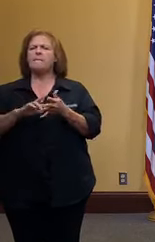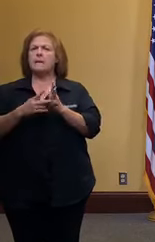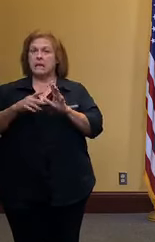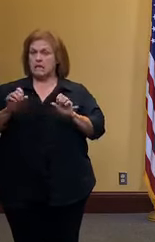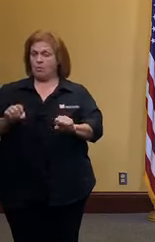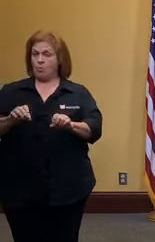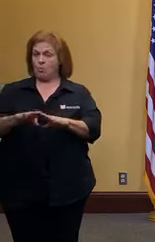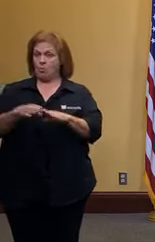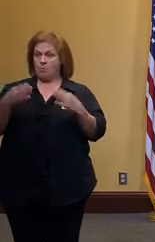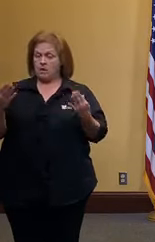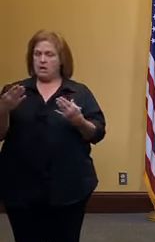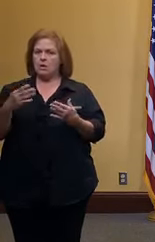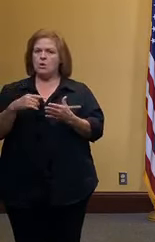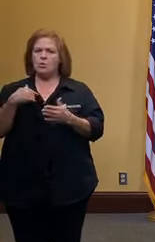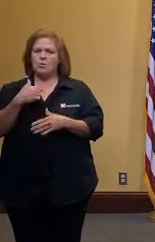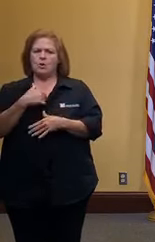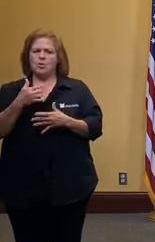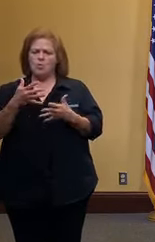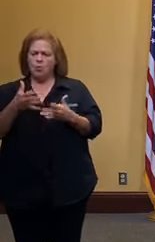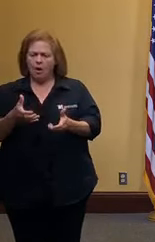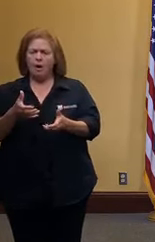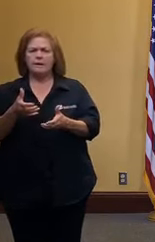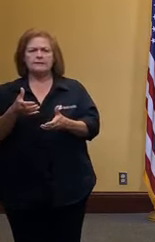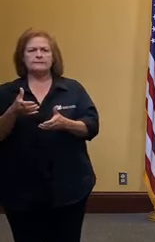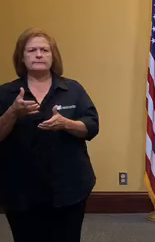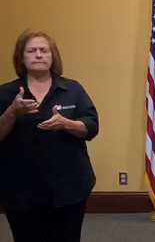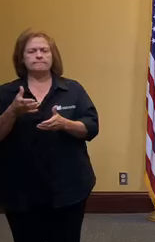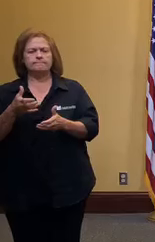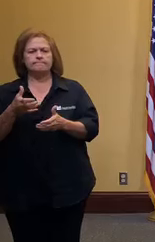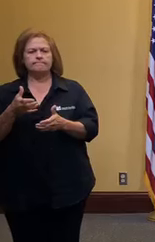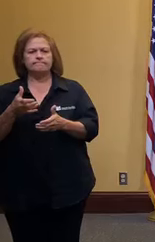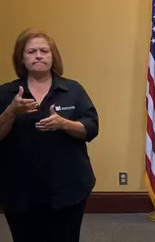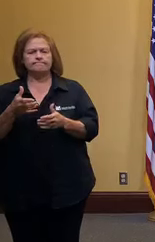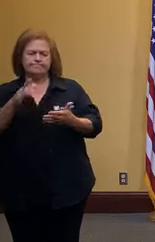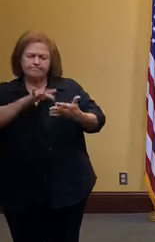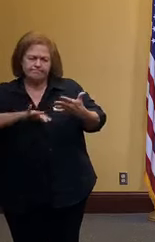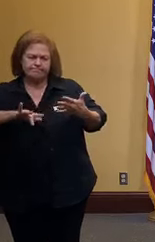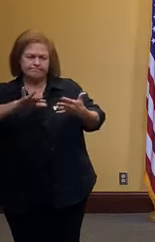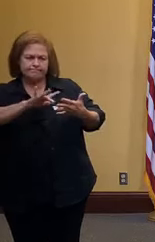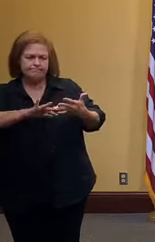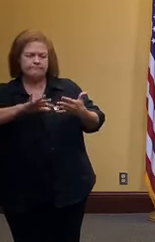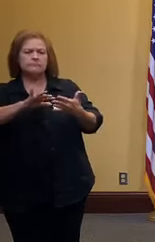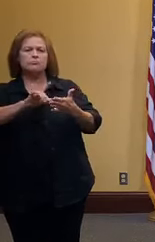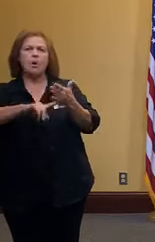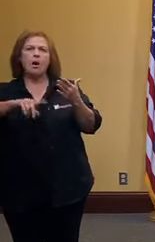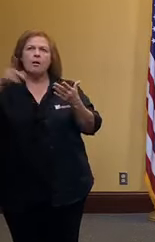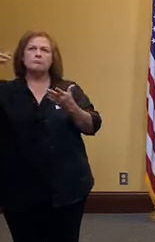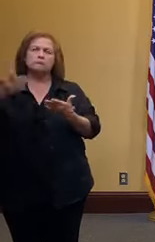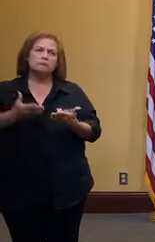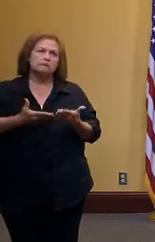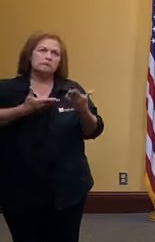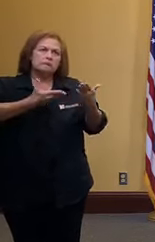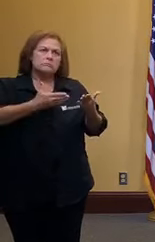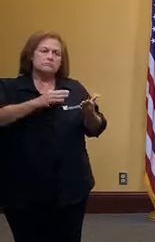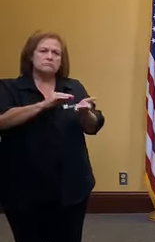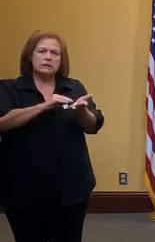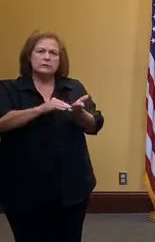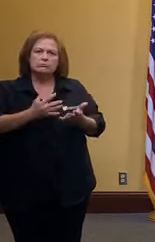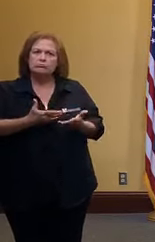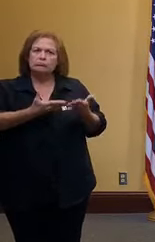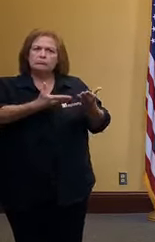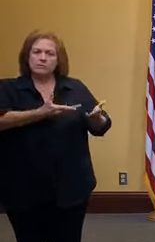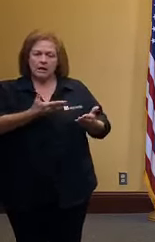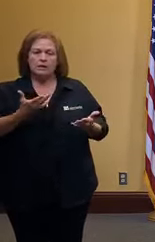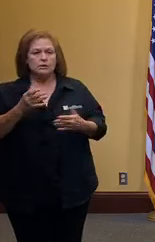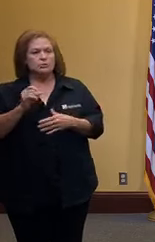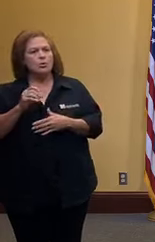like we want to be grounded in the best science and the best recommendations as possible and so we like